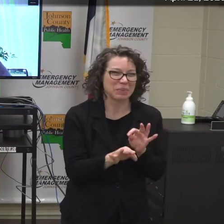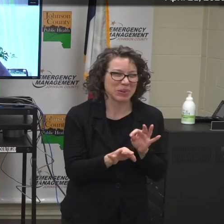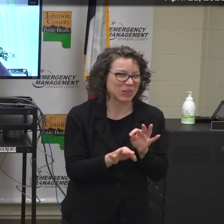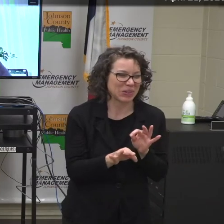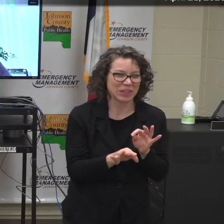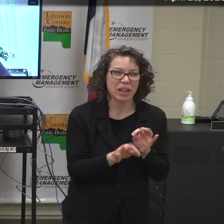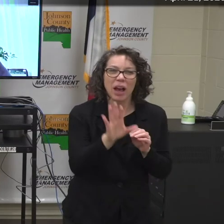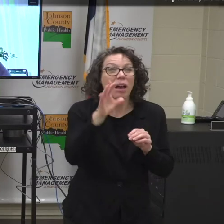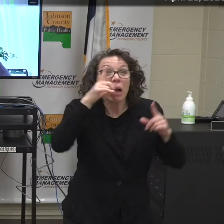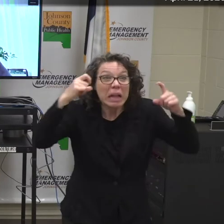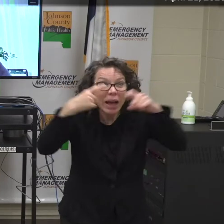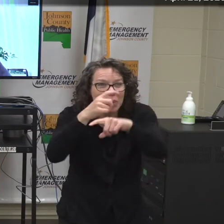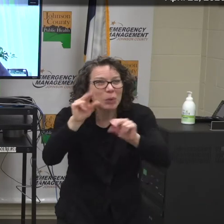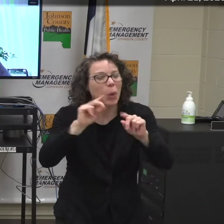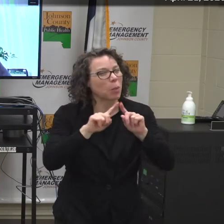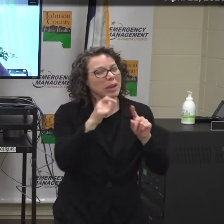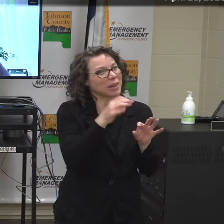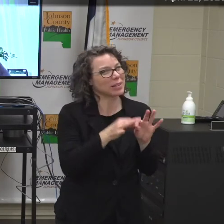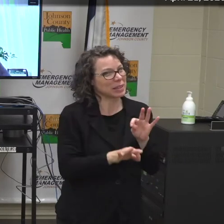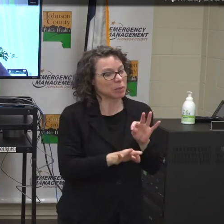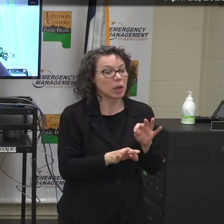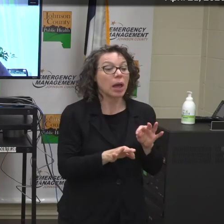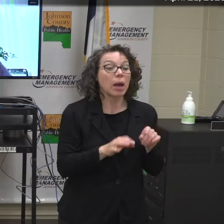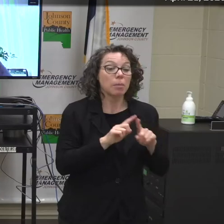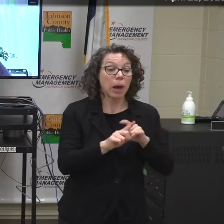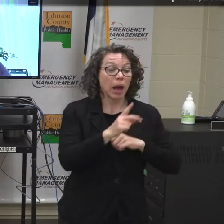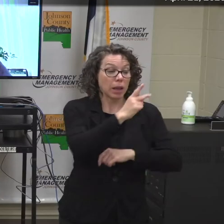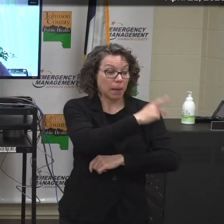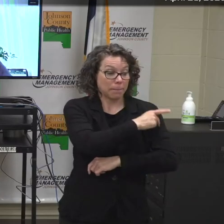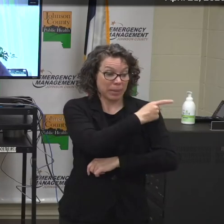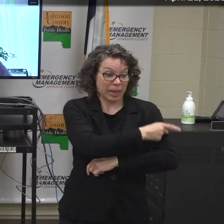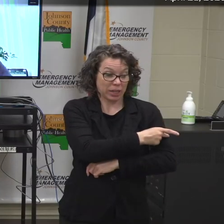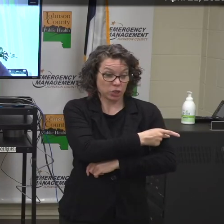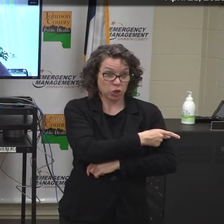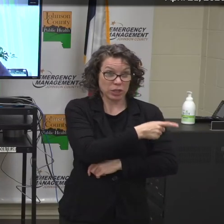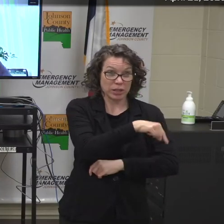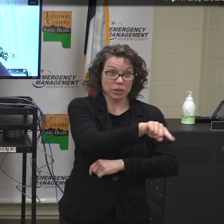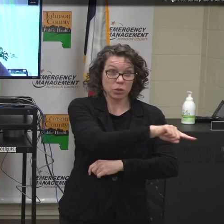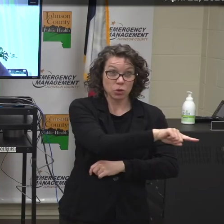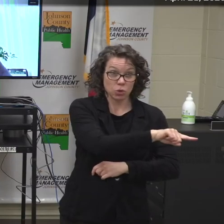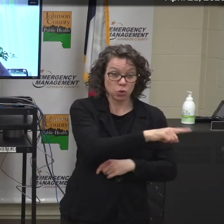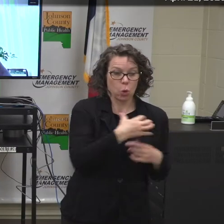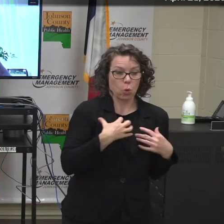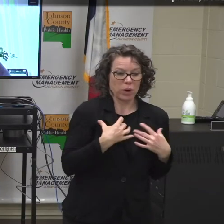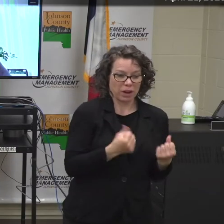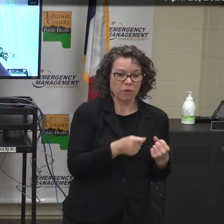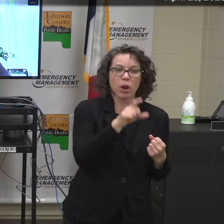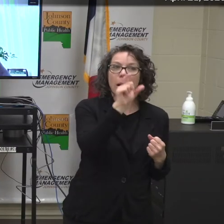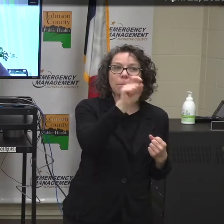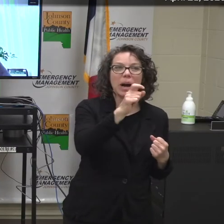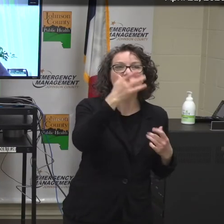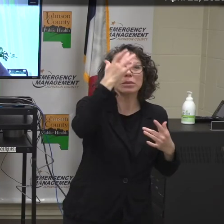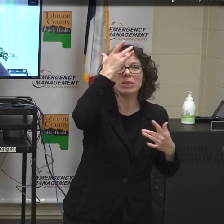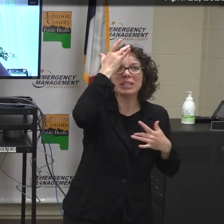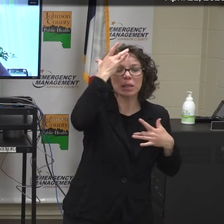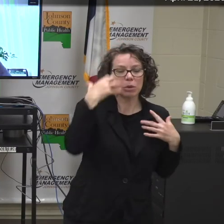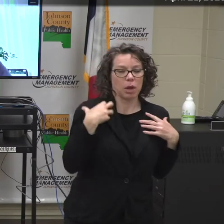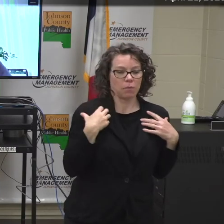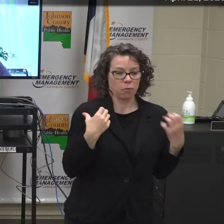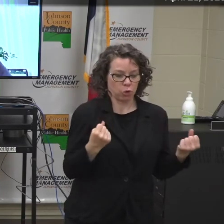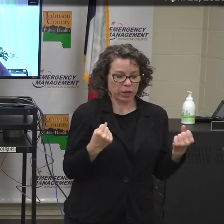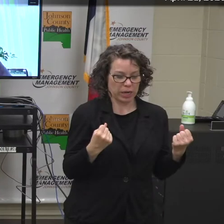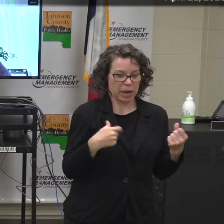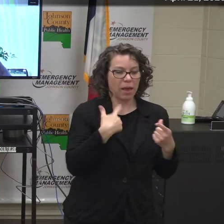complicated. However, patients who are eligible to donate plasma, uh, must be symptom free for two weeks